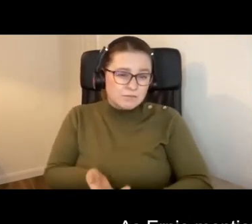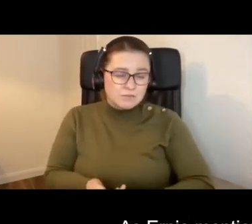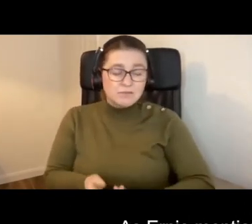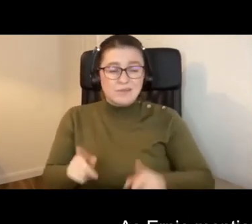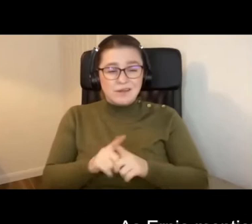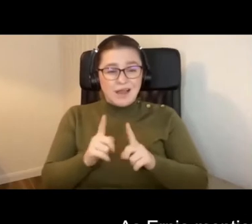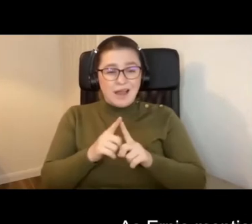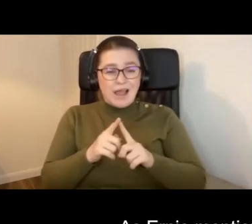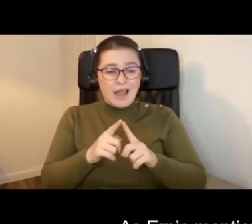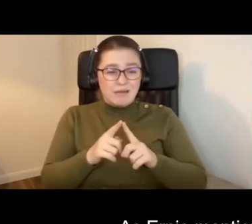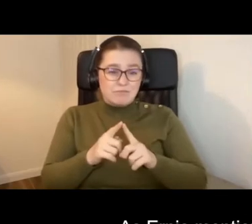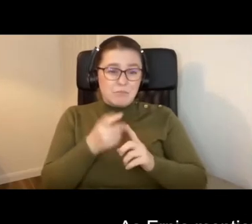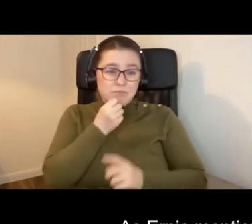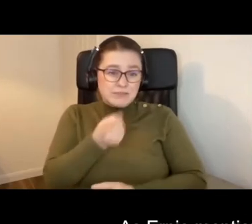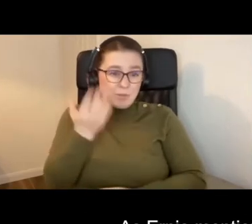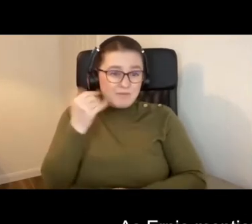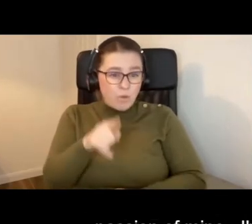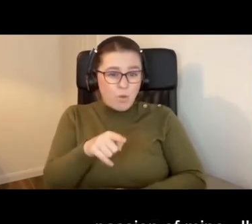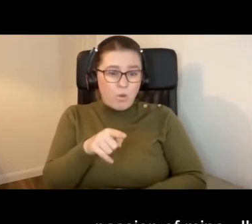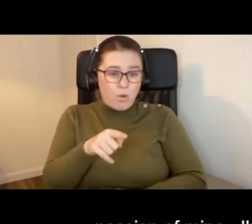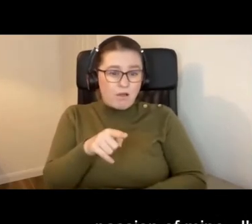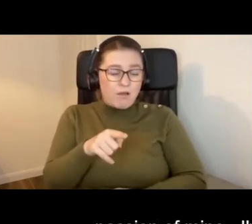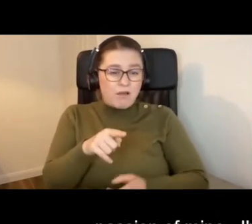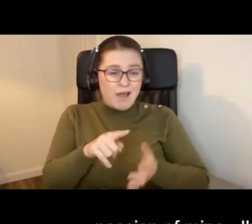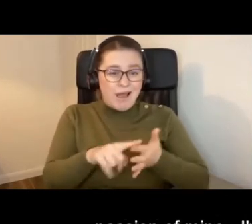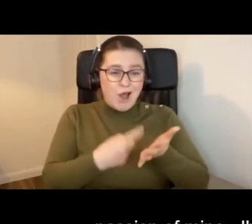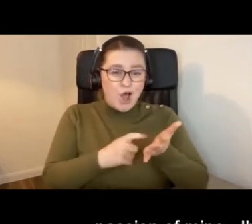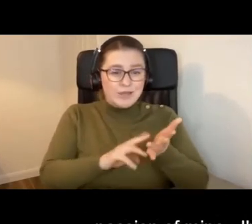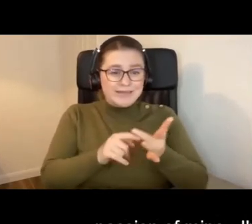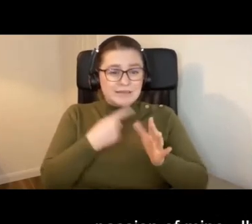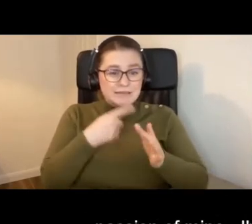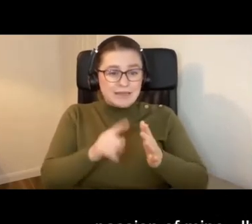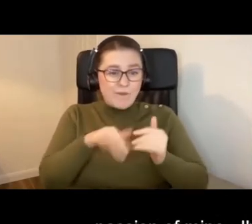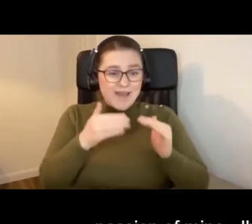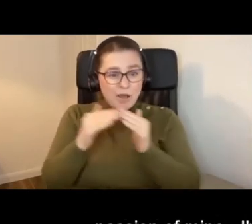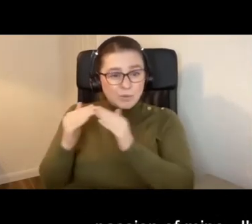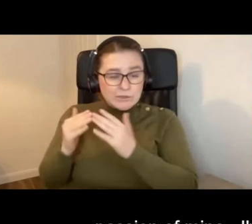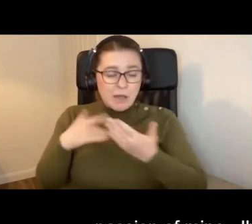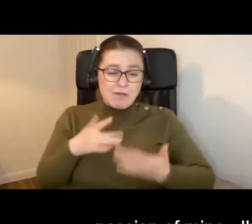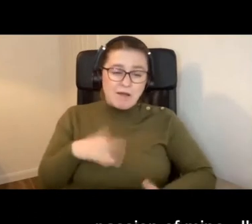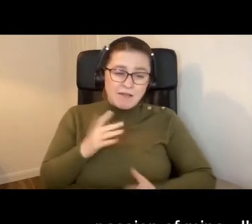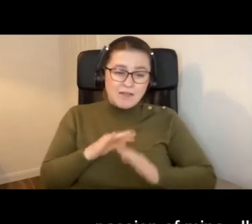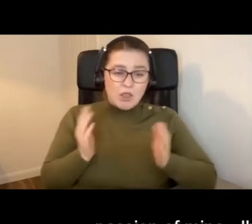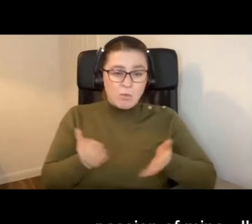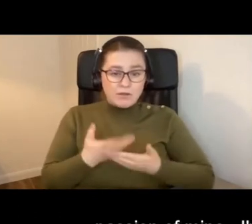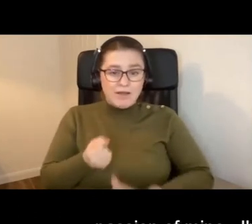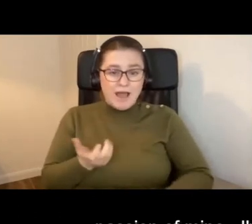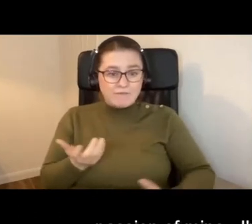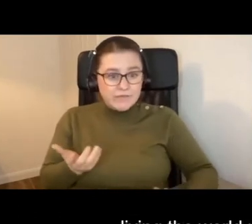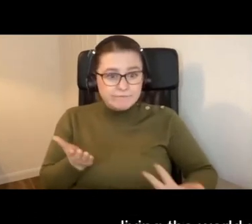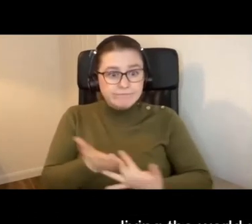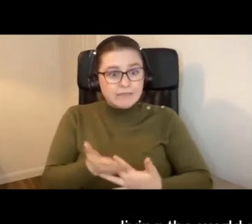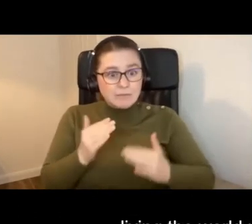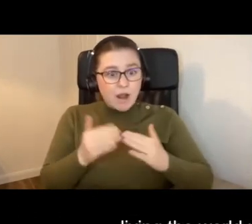about housing as well, that's another massive passion of mine. I've lived the world of having a non-accessible